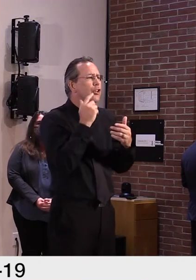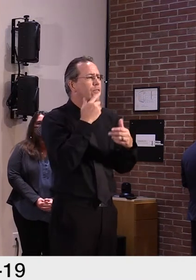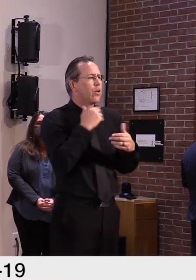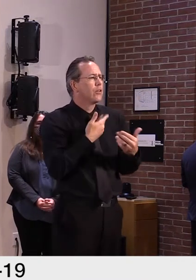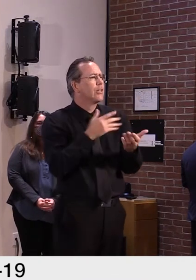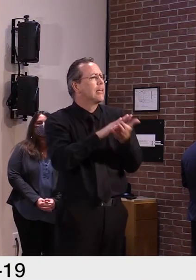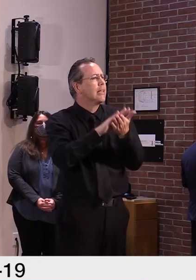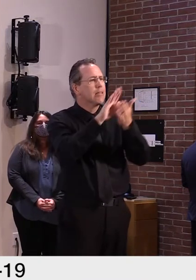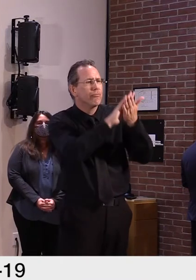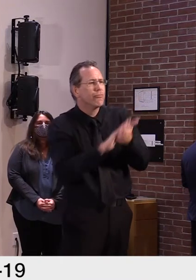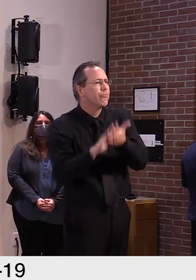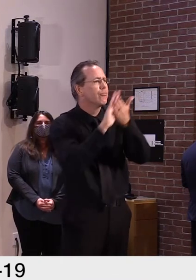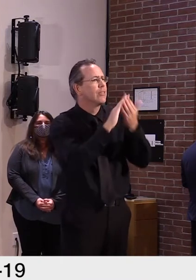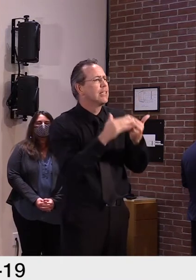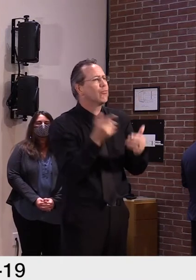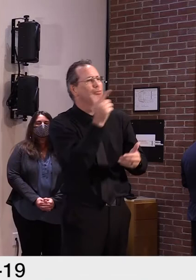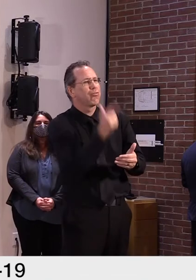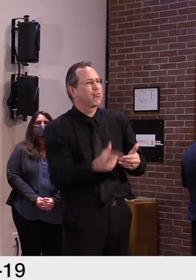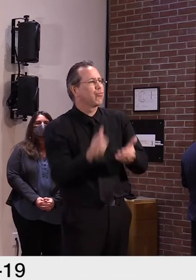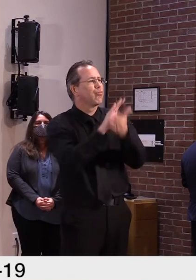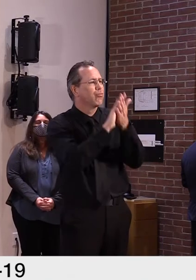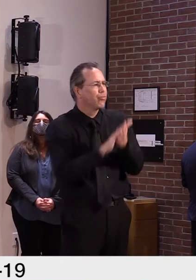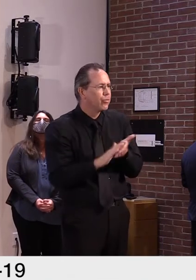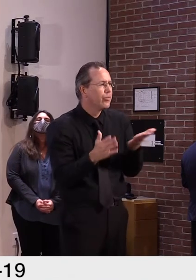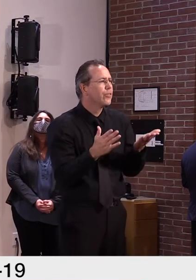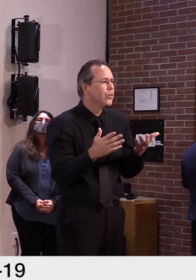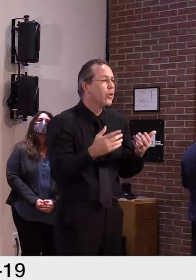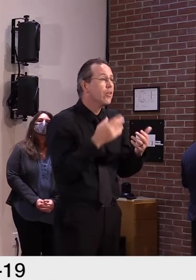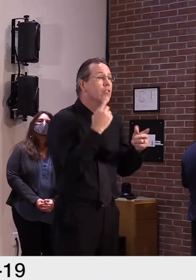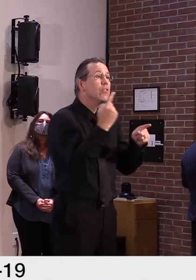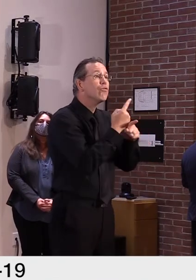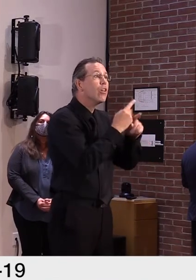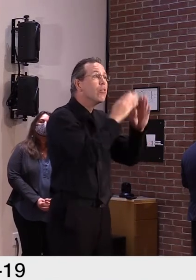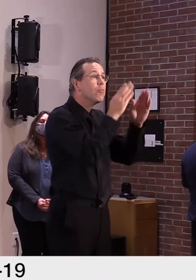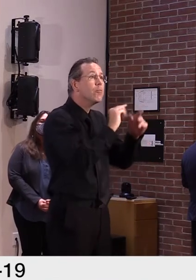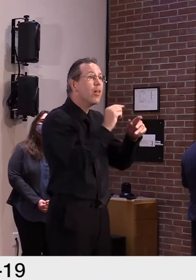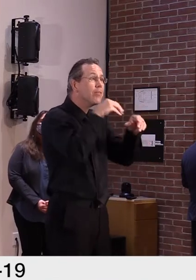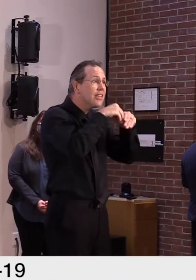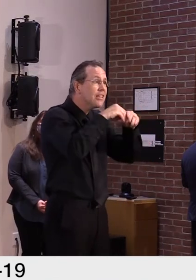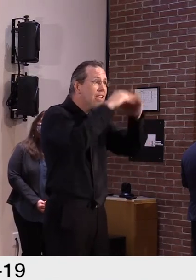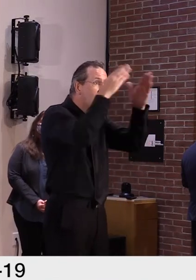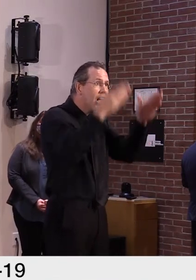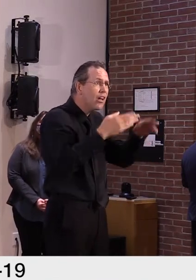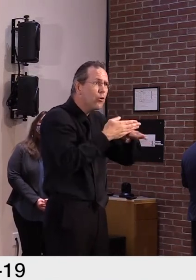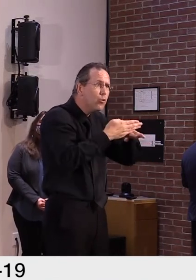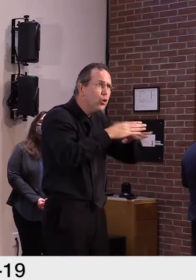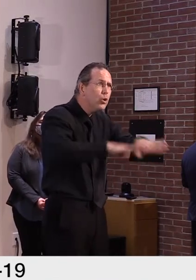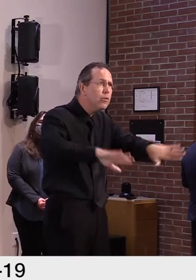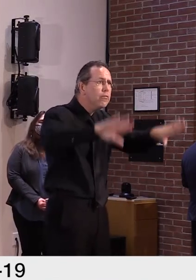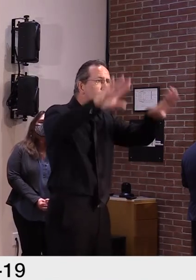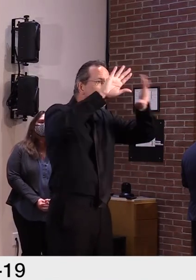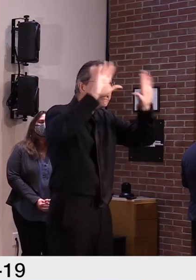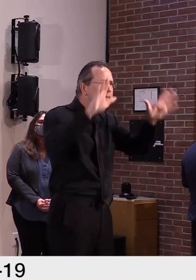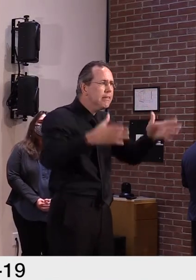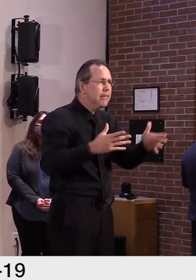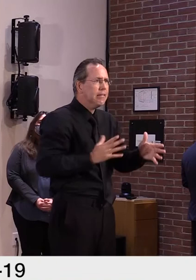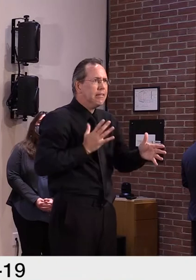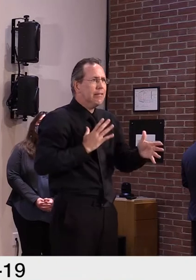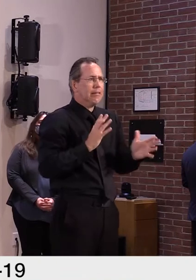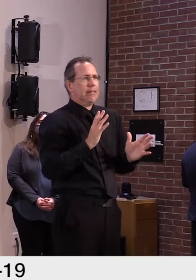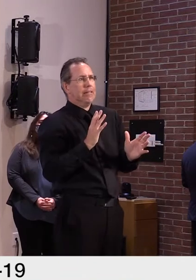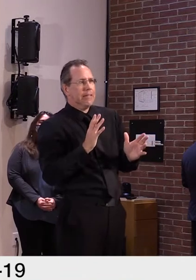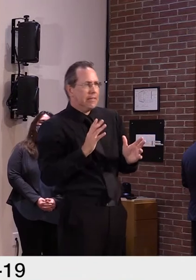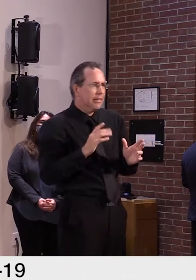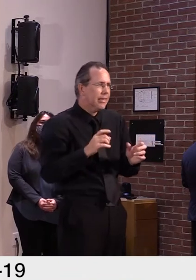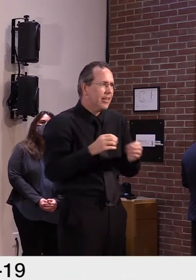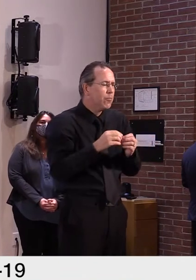surfaces. Um, and so we have really, um, prioritized the use of those facilities this season in order to keep up with, with